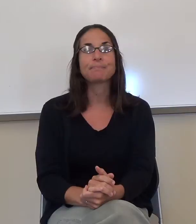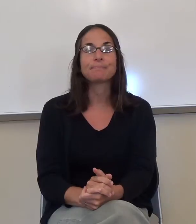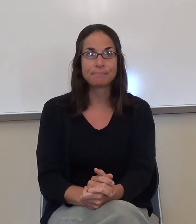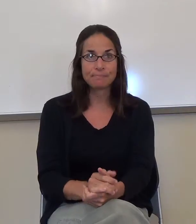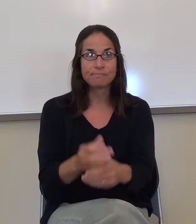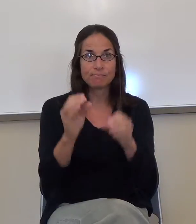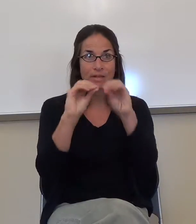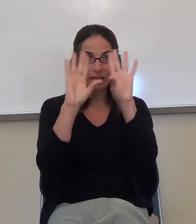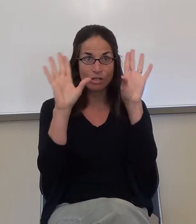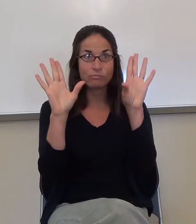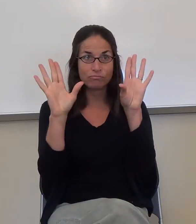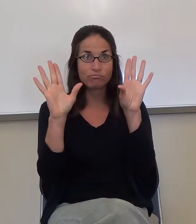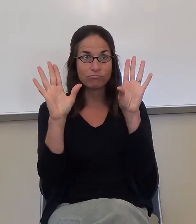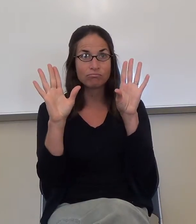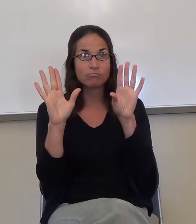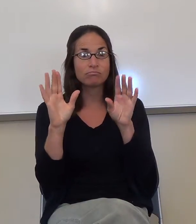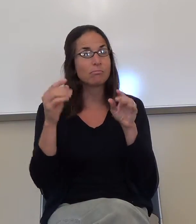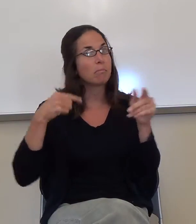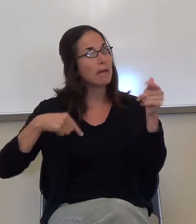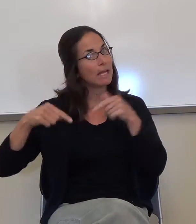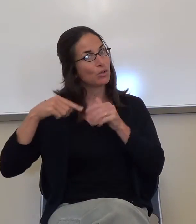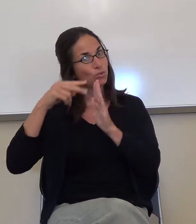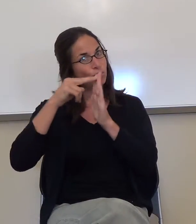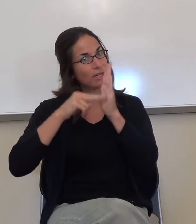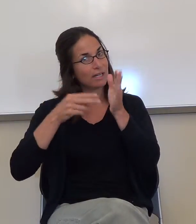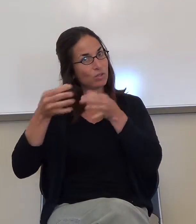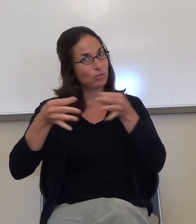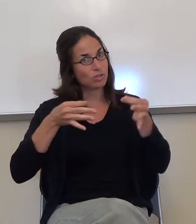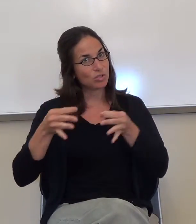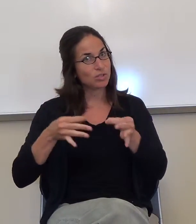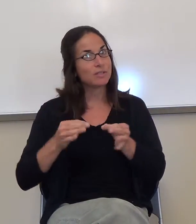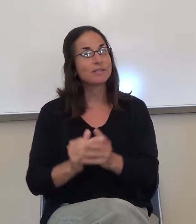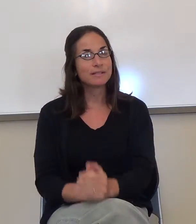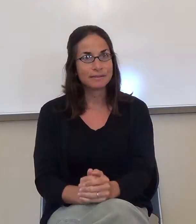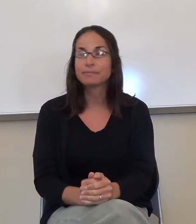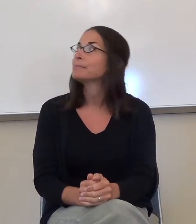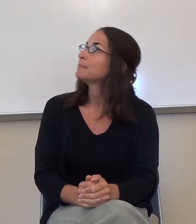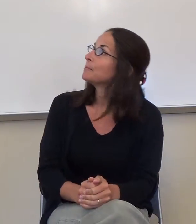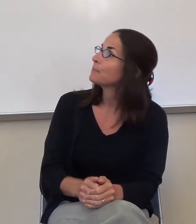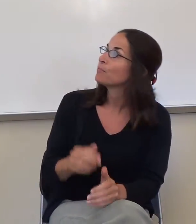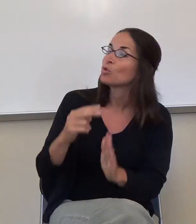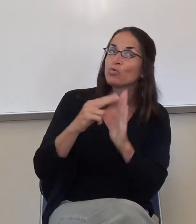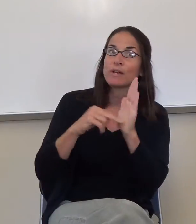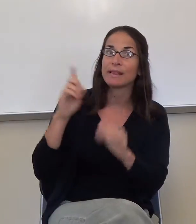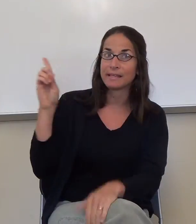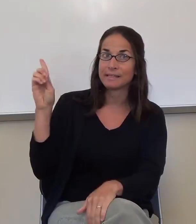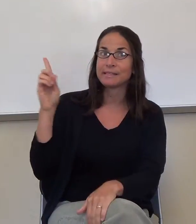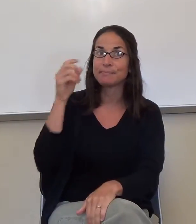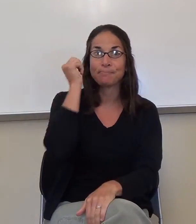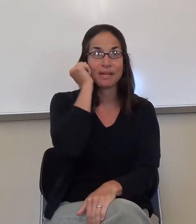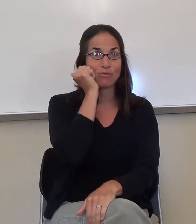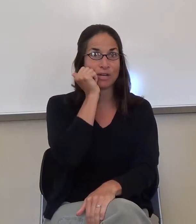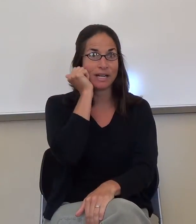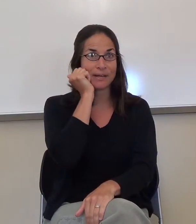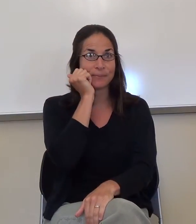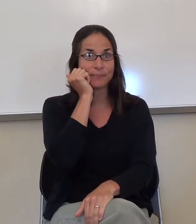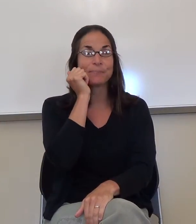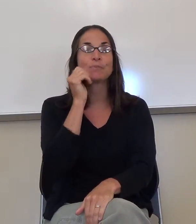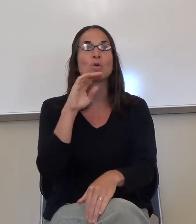sense? That goes back to reading the directions. Read this every day. Okay? Homework is due at the